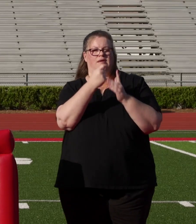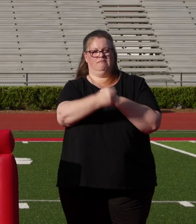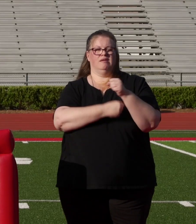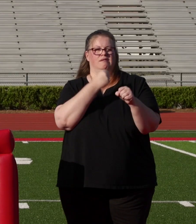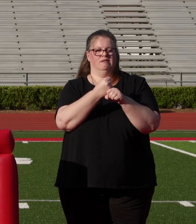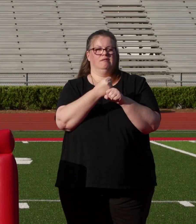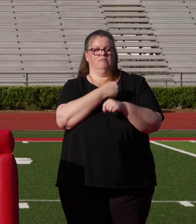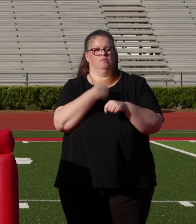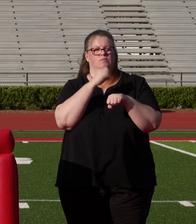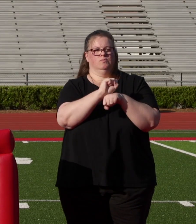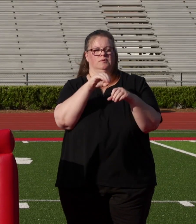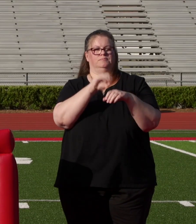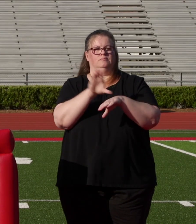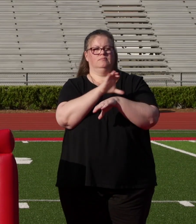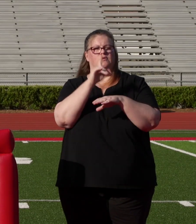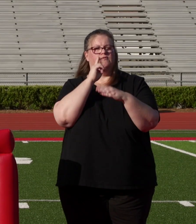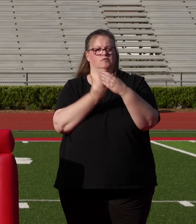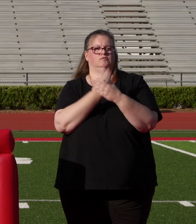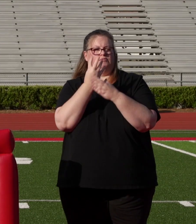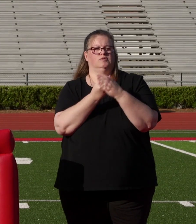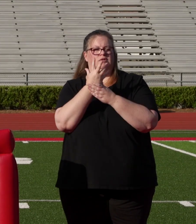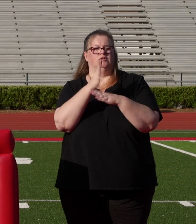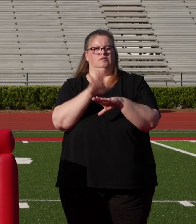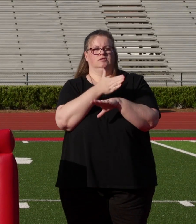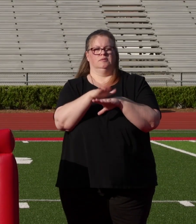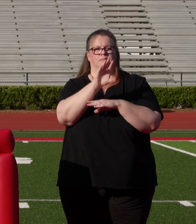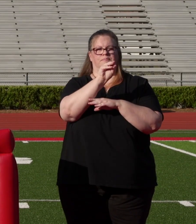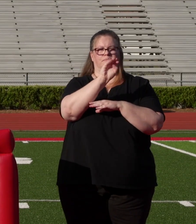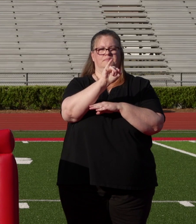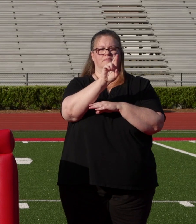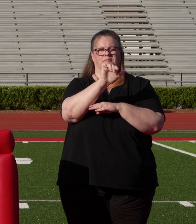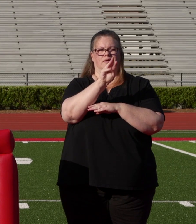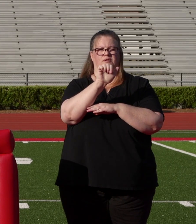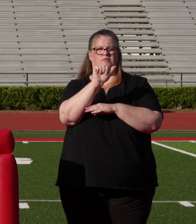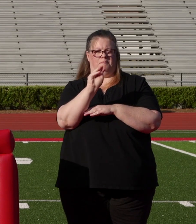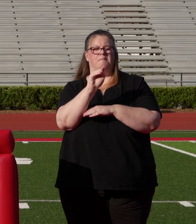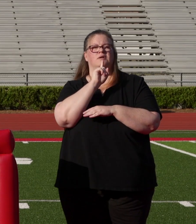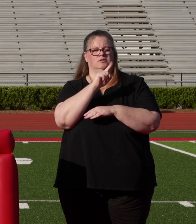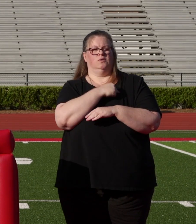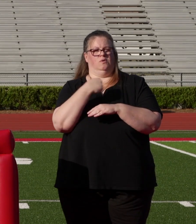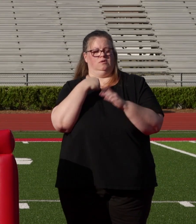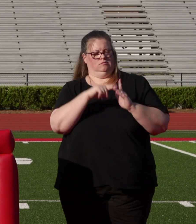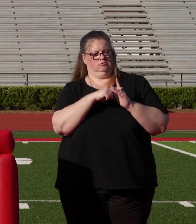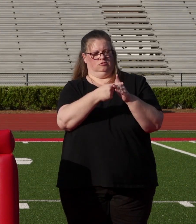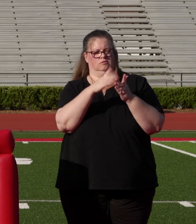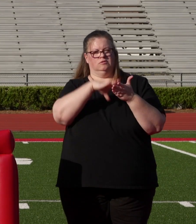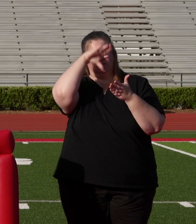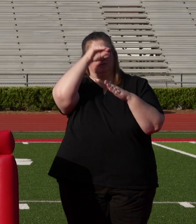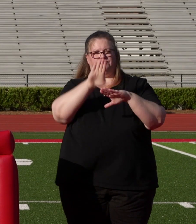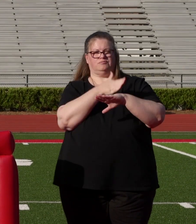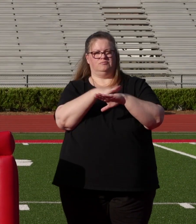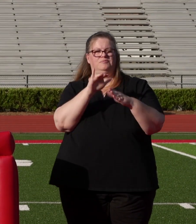began working on a new piece for our spring concert called Song of Miriam by Rabbi Rousseone. Even from when we very first started to learn the song,